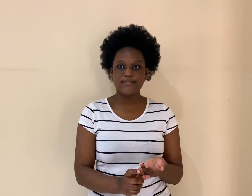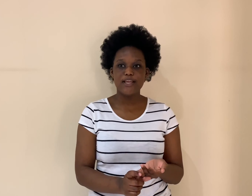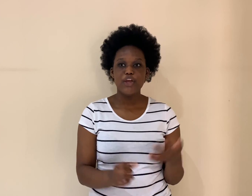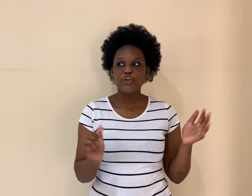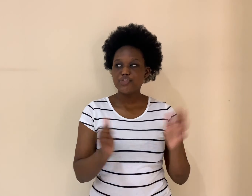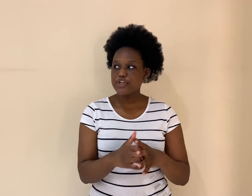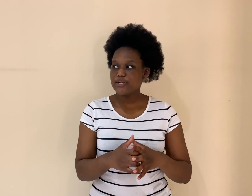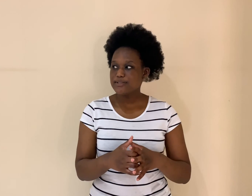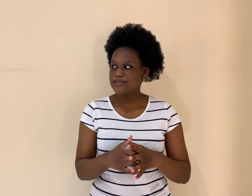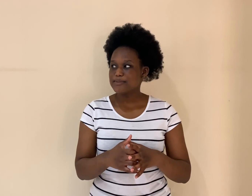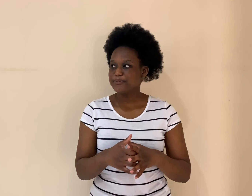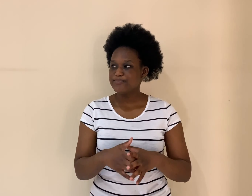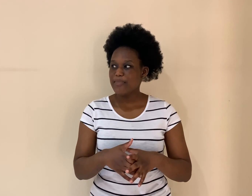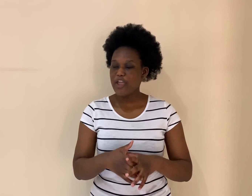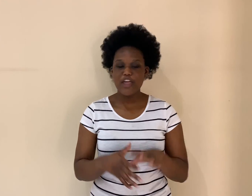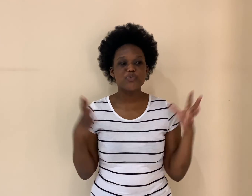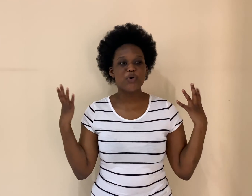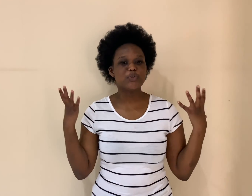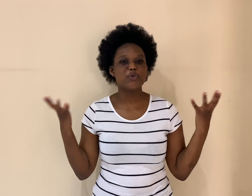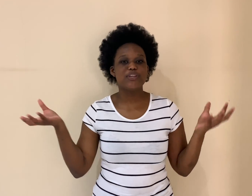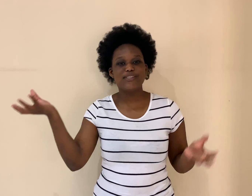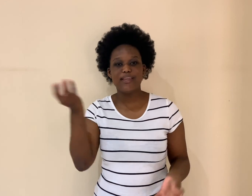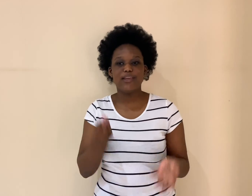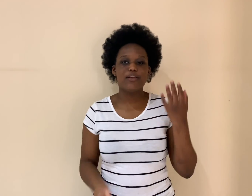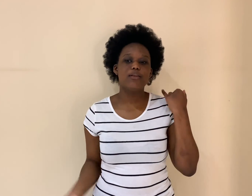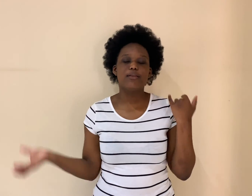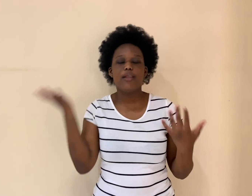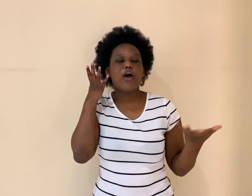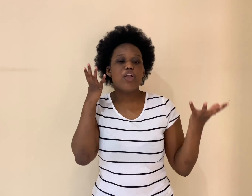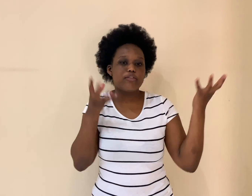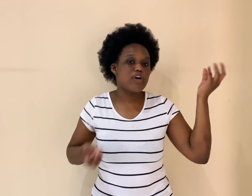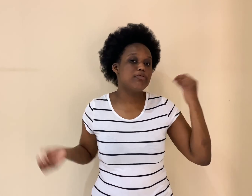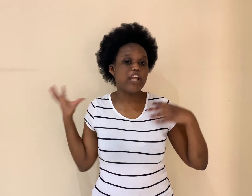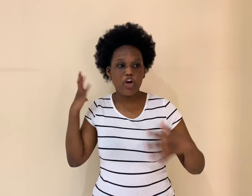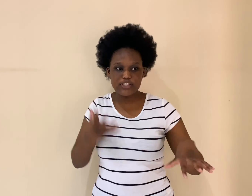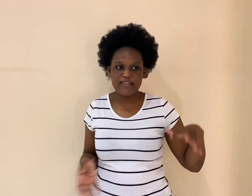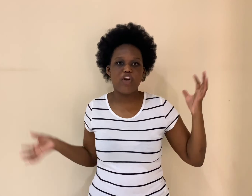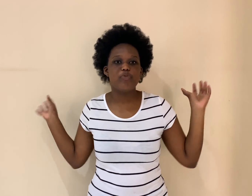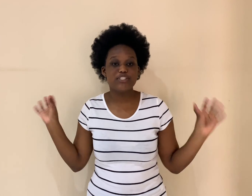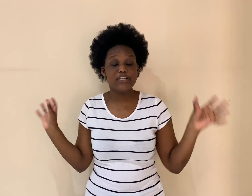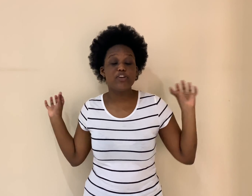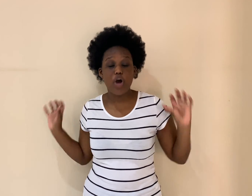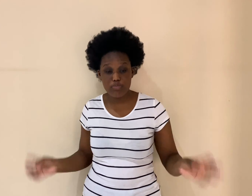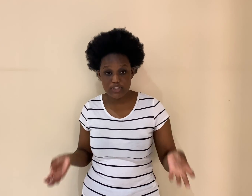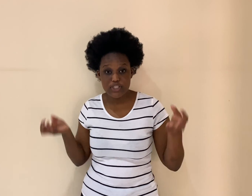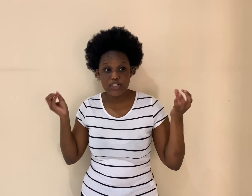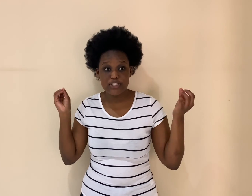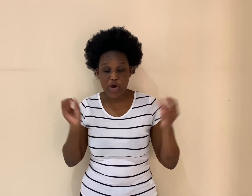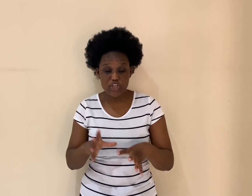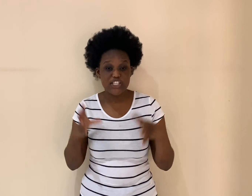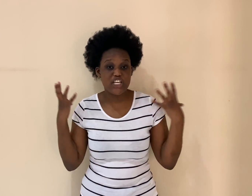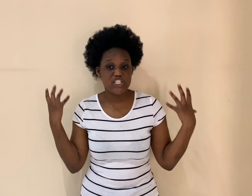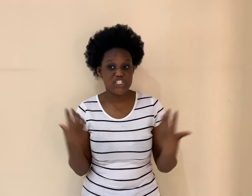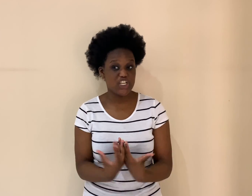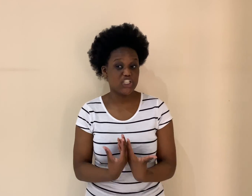trees, as we all know, they take in a lot of carbon dioxide. They are basically carbon dioxide sinks.